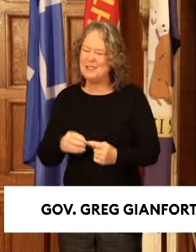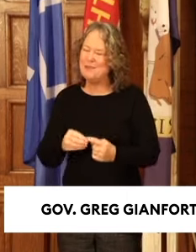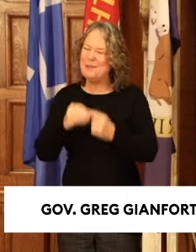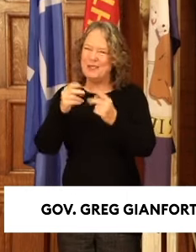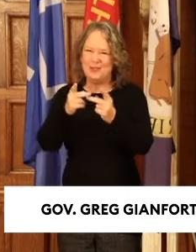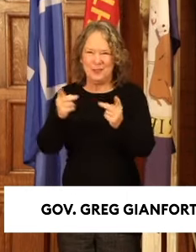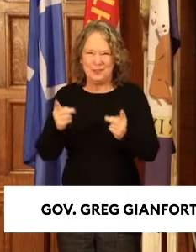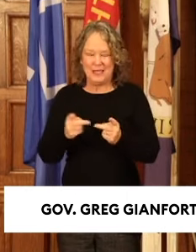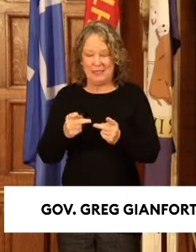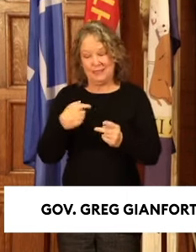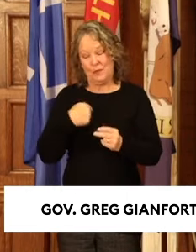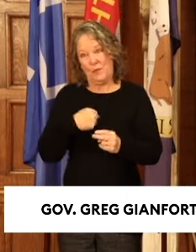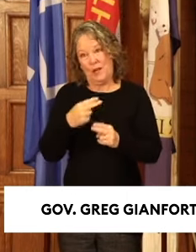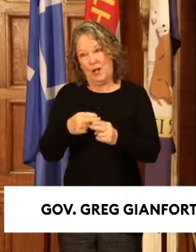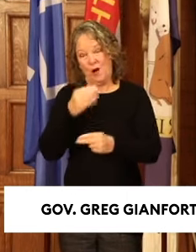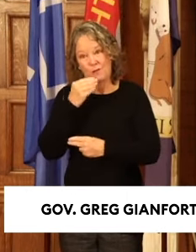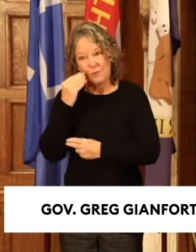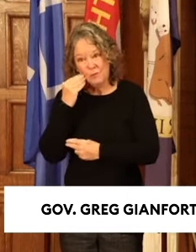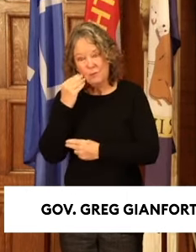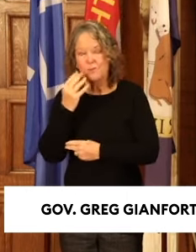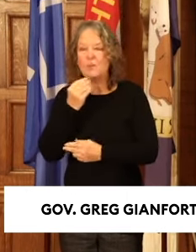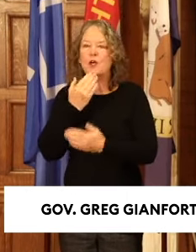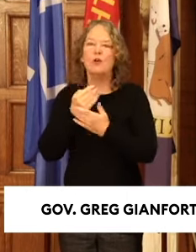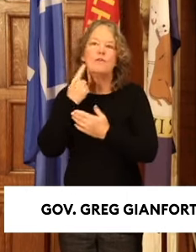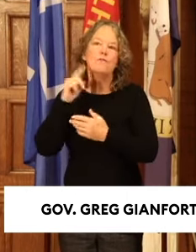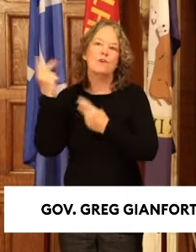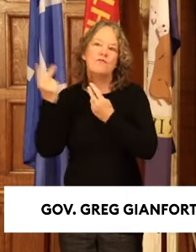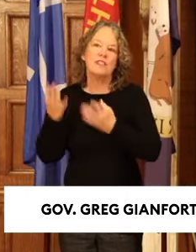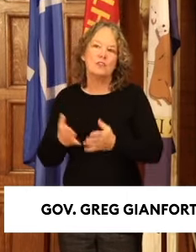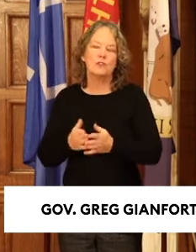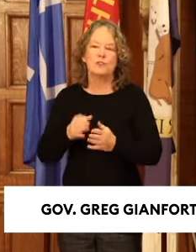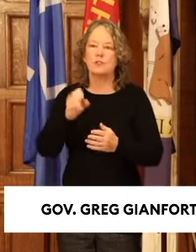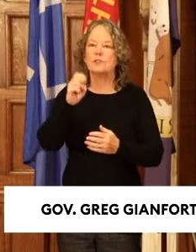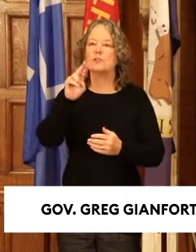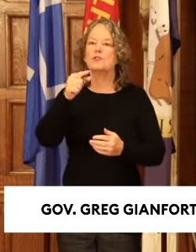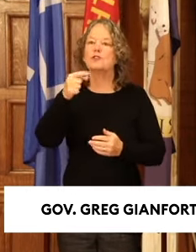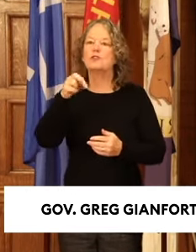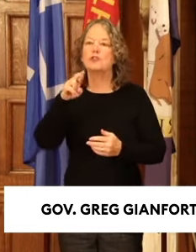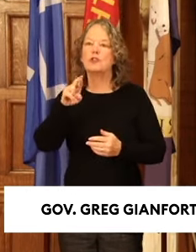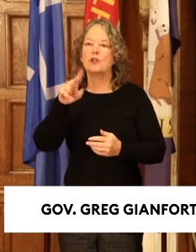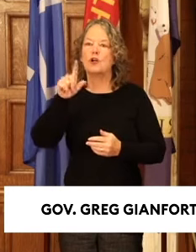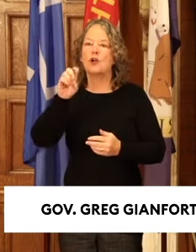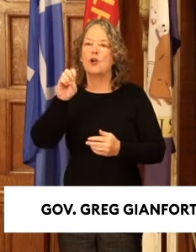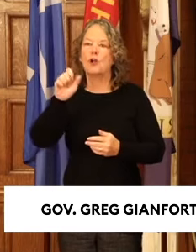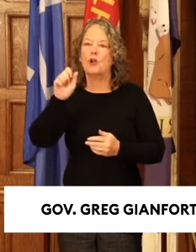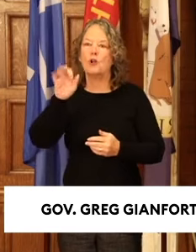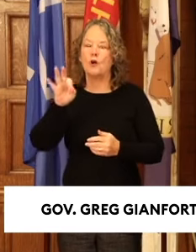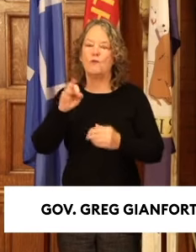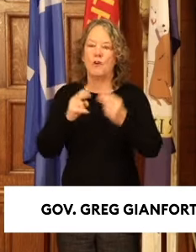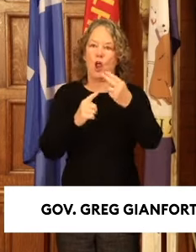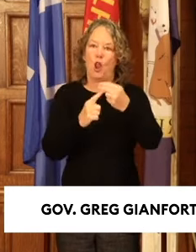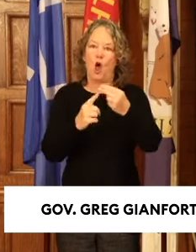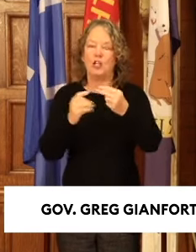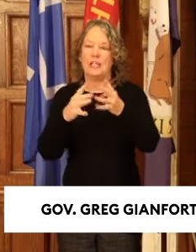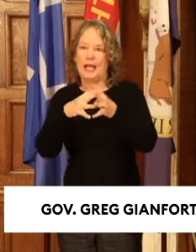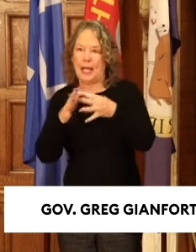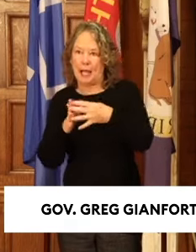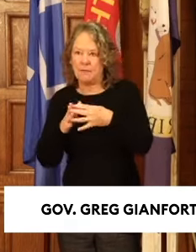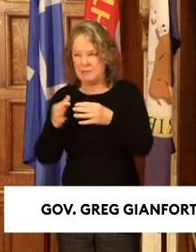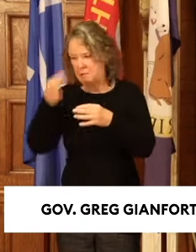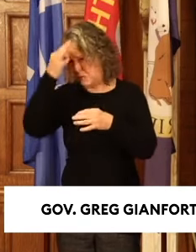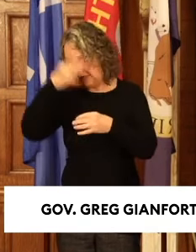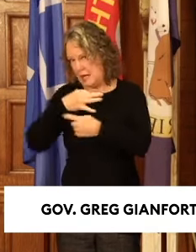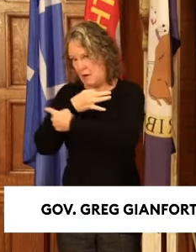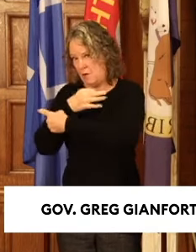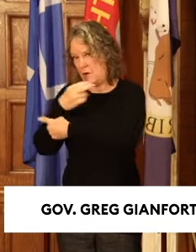call home and for others to visit. Sugarloaf Lodge and Cabins, right down the road from Mount Hagen, is a great